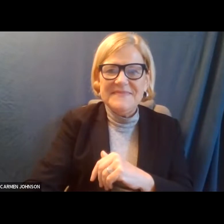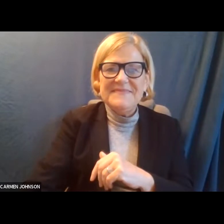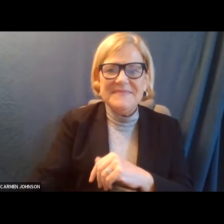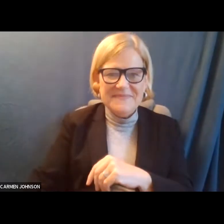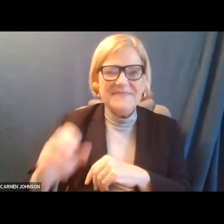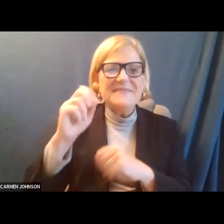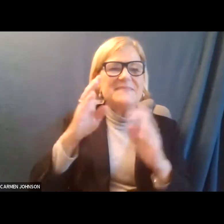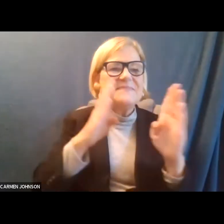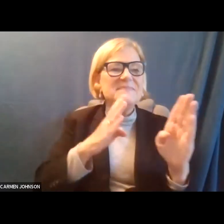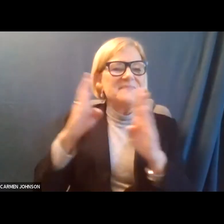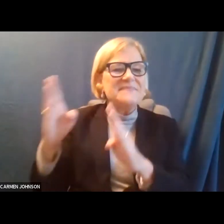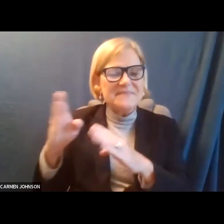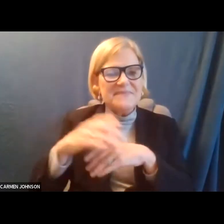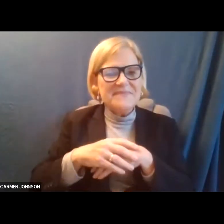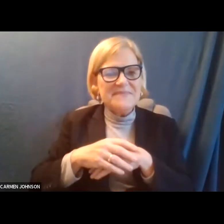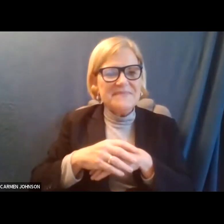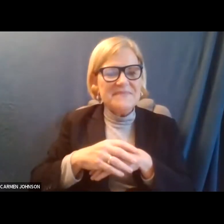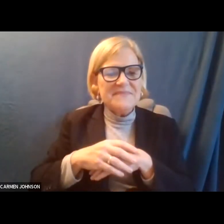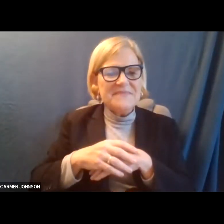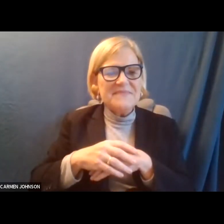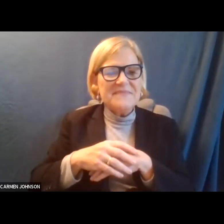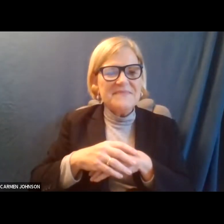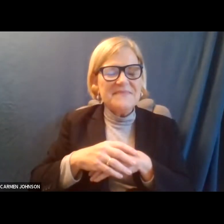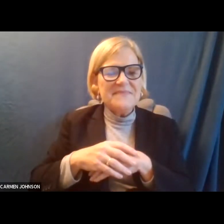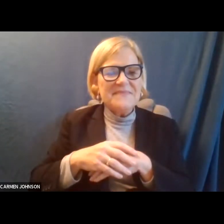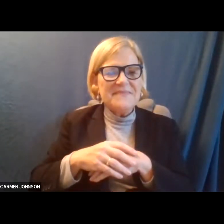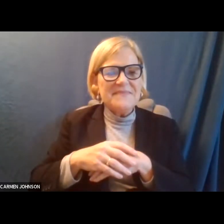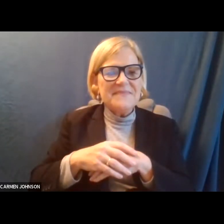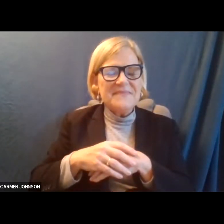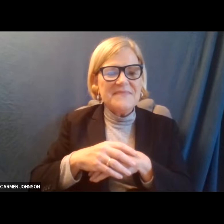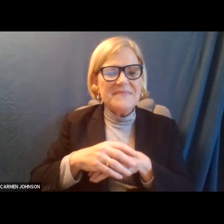Okay, and then we'll go and no particular order as I see everyone.